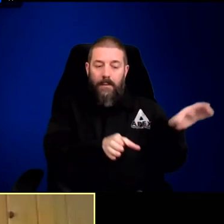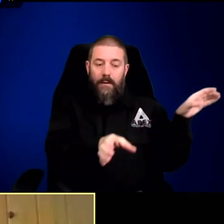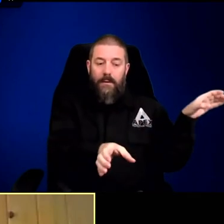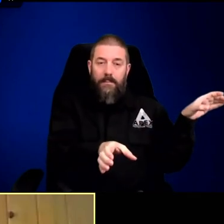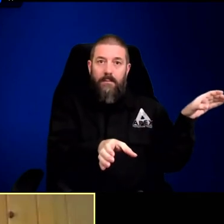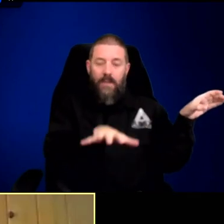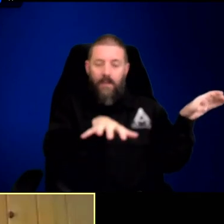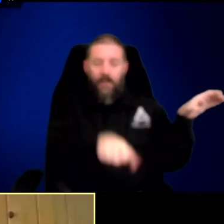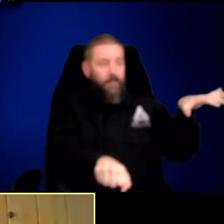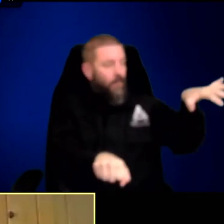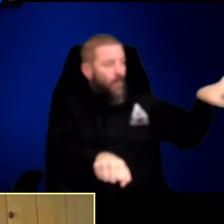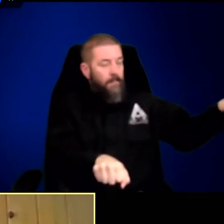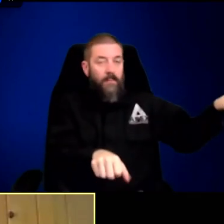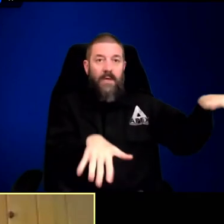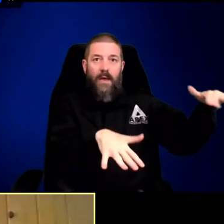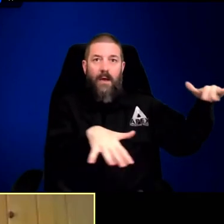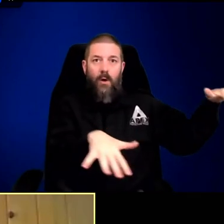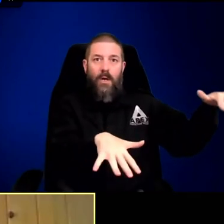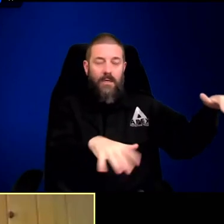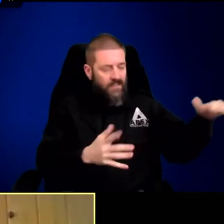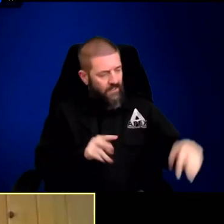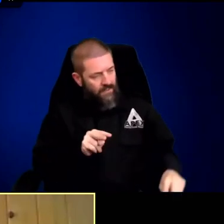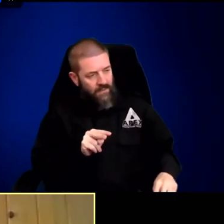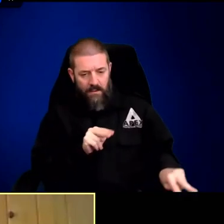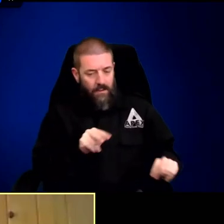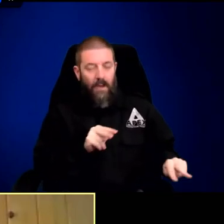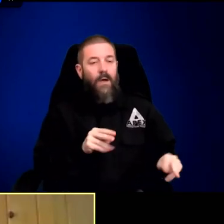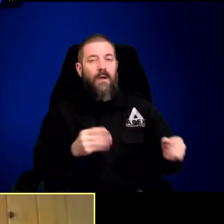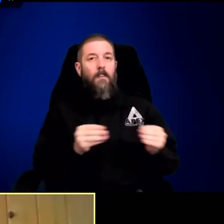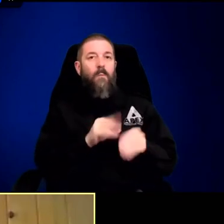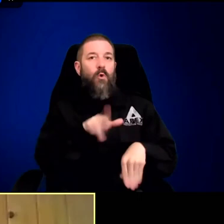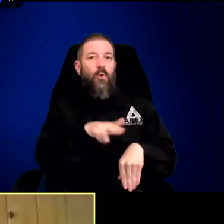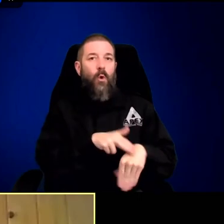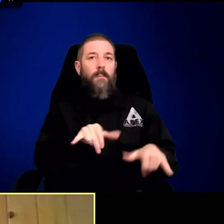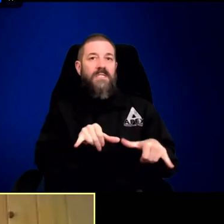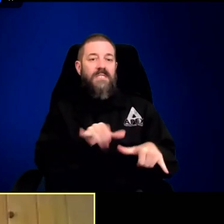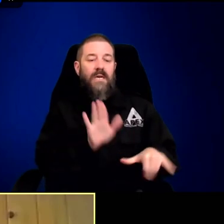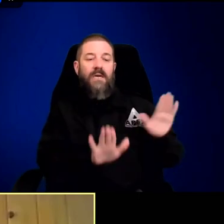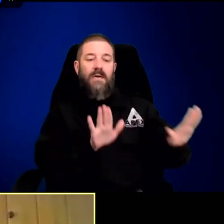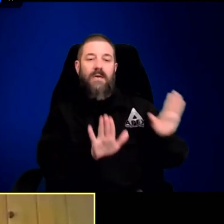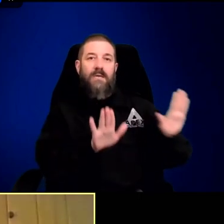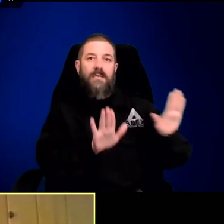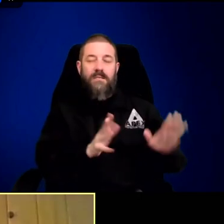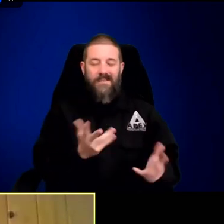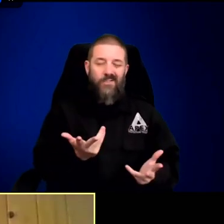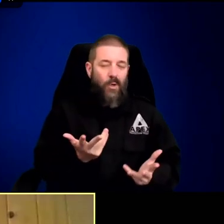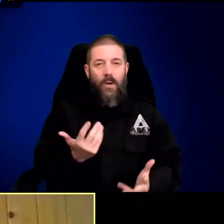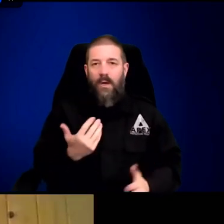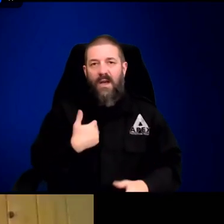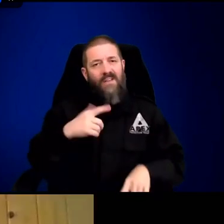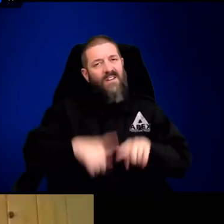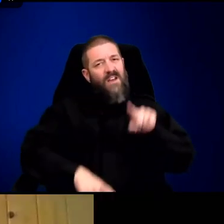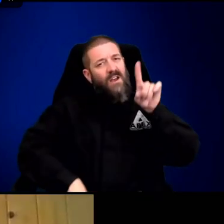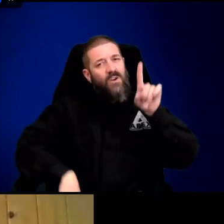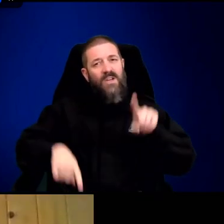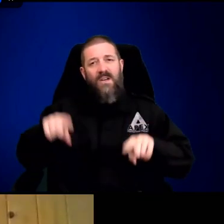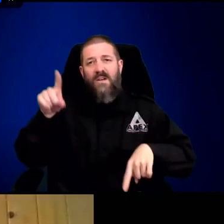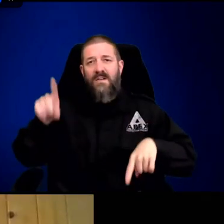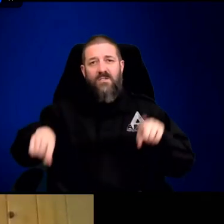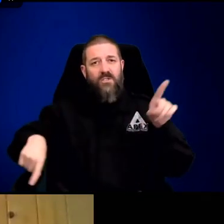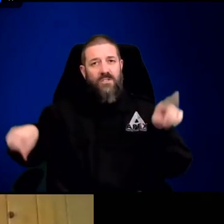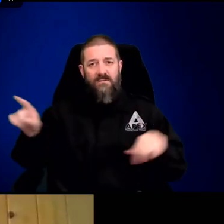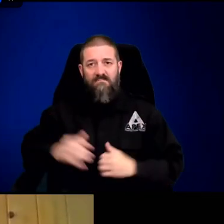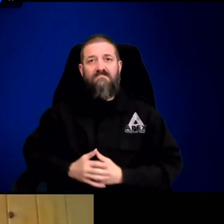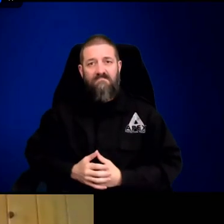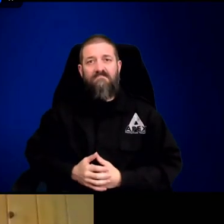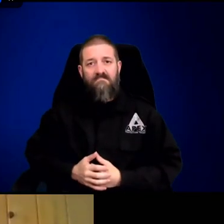as we know. At least briefly, it was 38. But then they subdivided a super territory and then it got